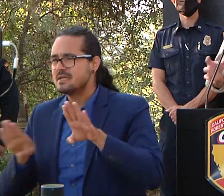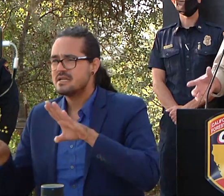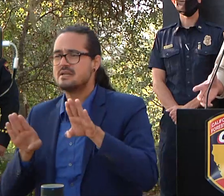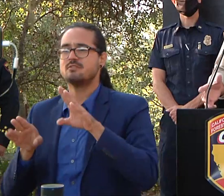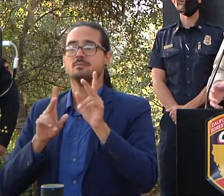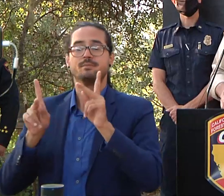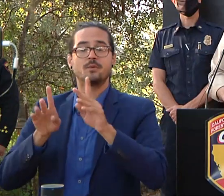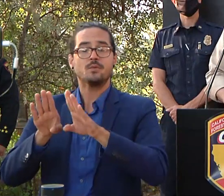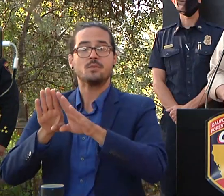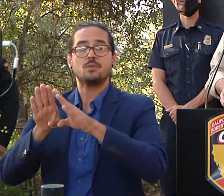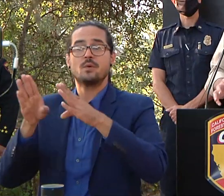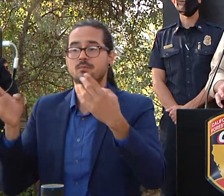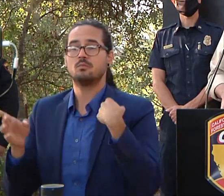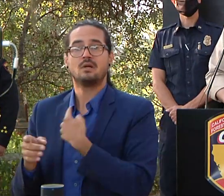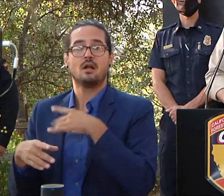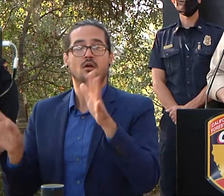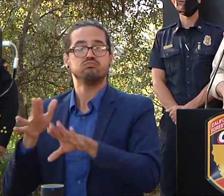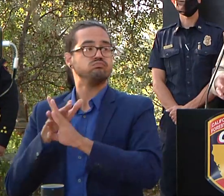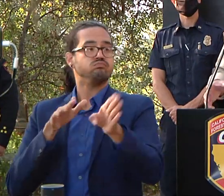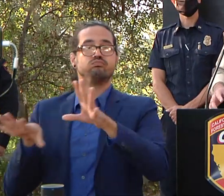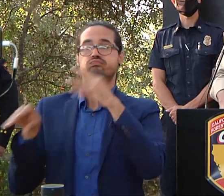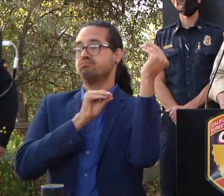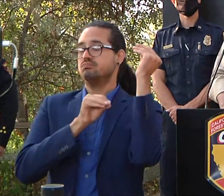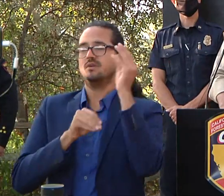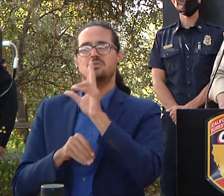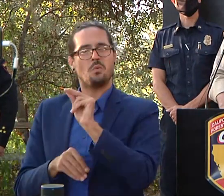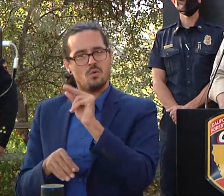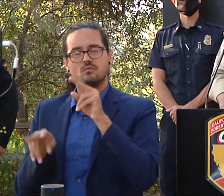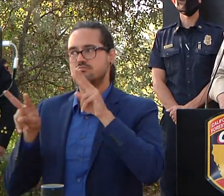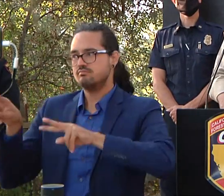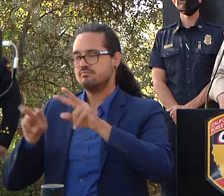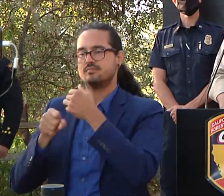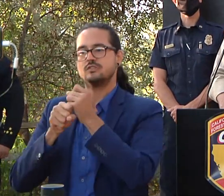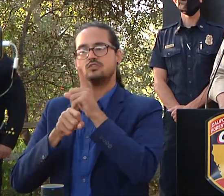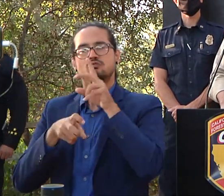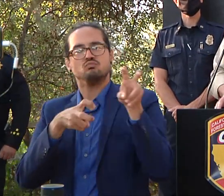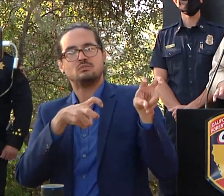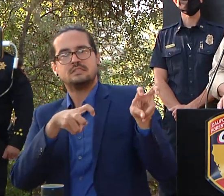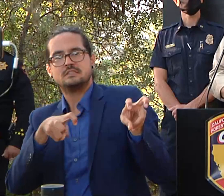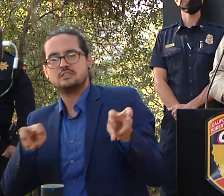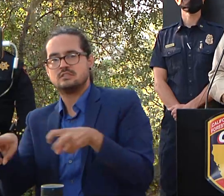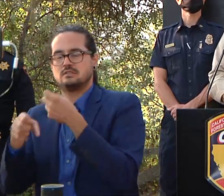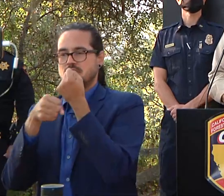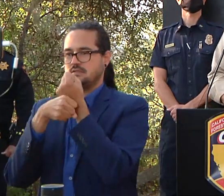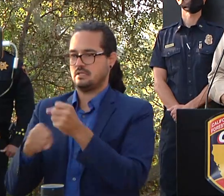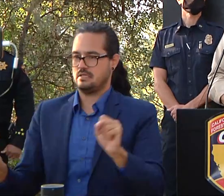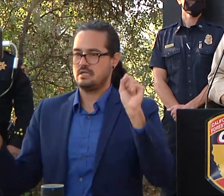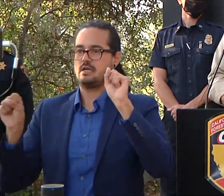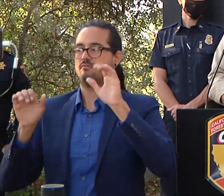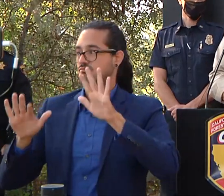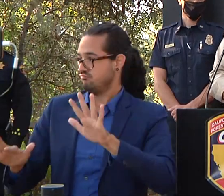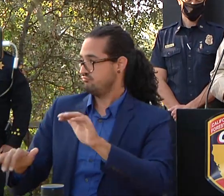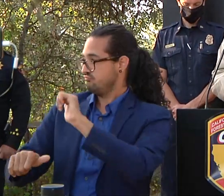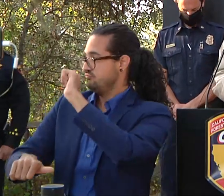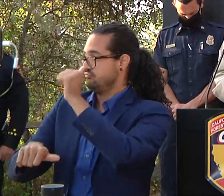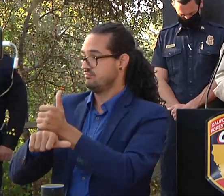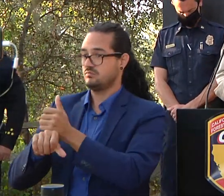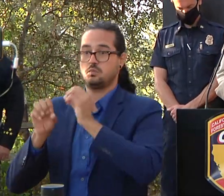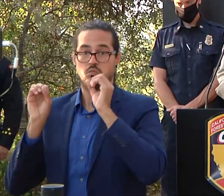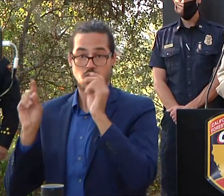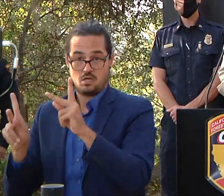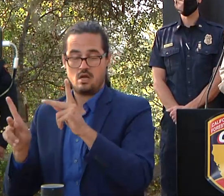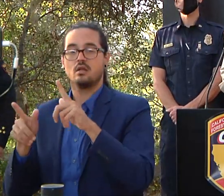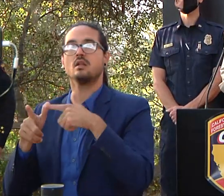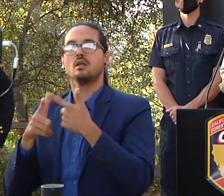you know this is this is our community we're gonna make sure you're safe we're gonna make sure you're settled uh and so i just want you to know that as people start coming back